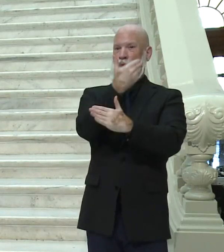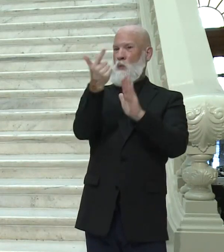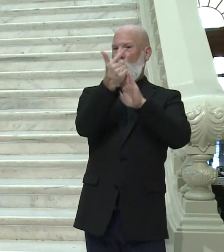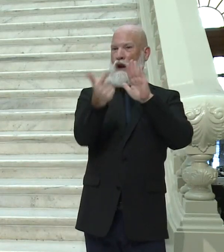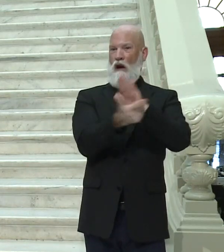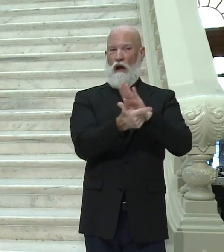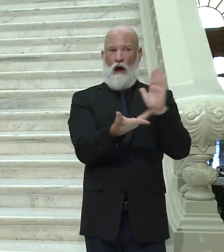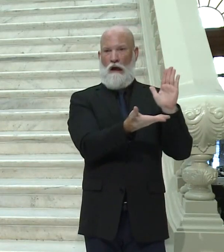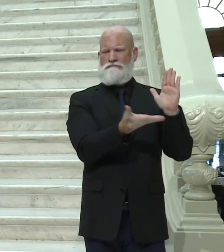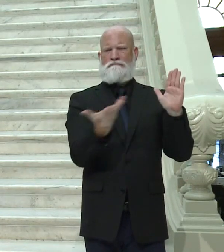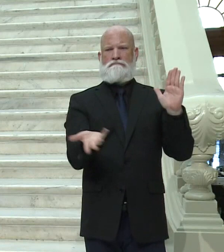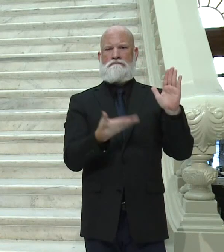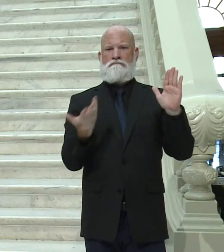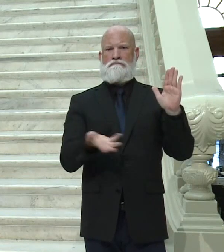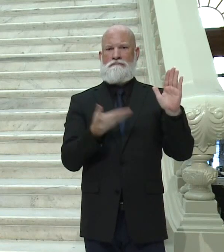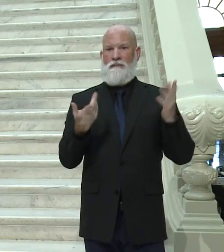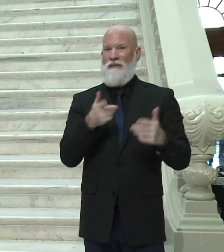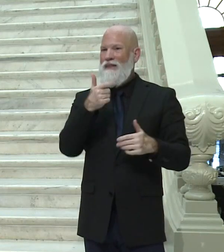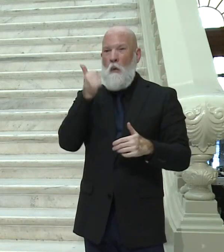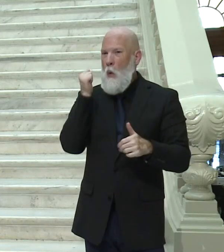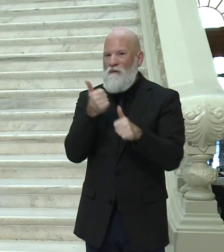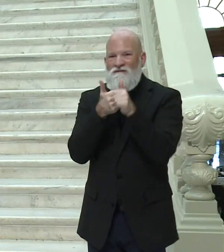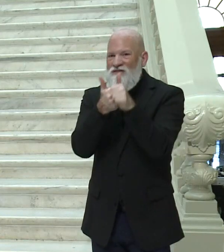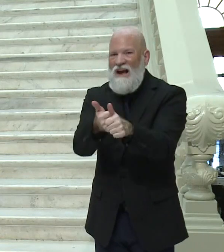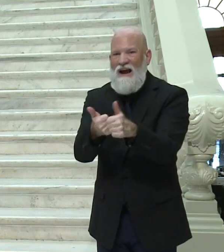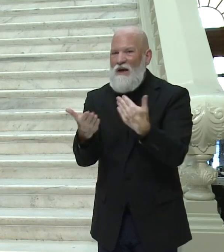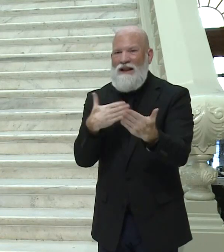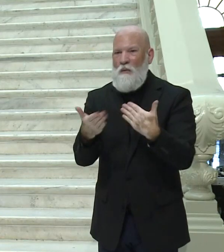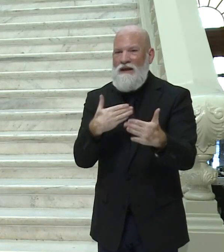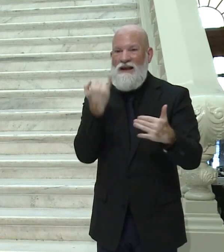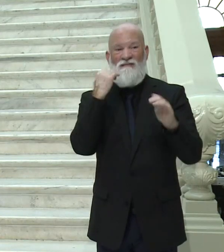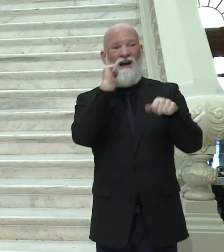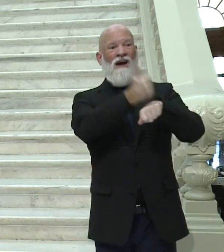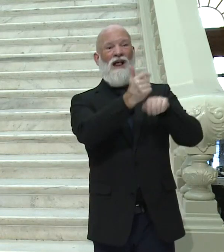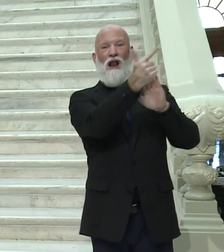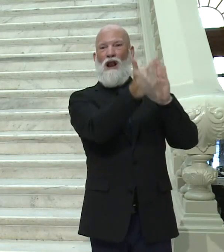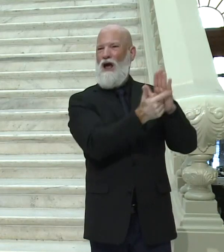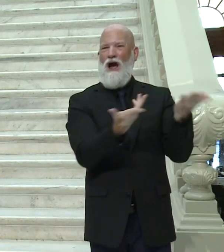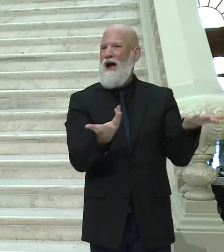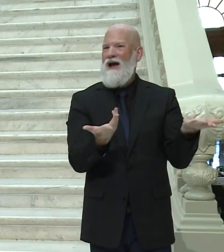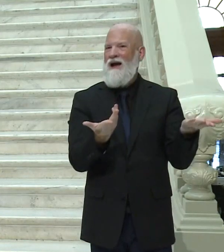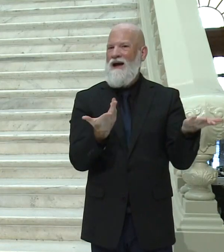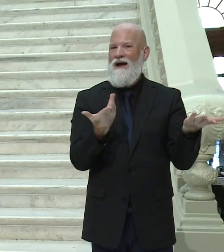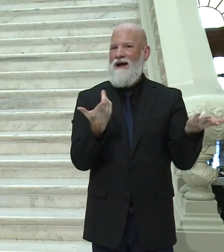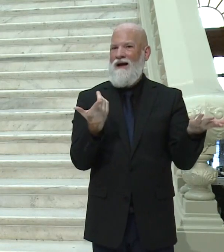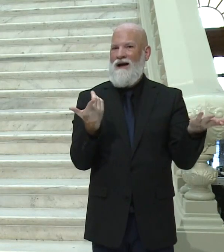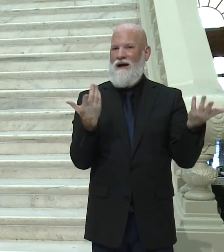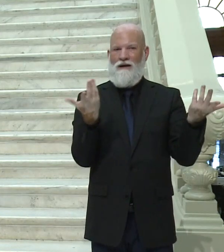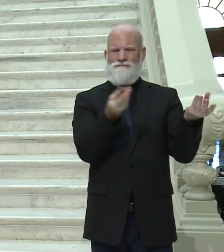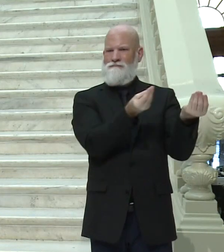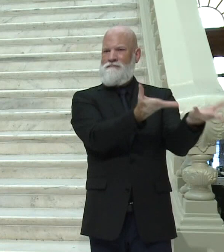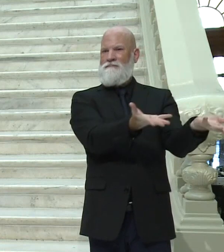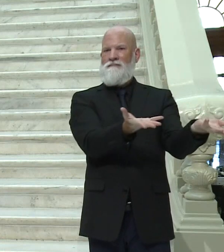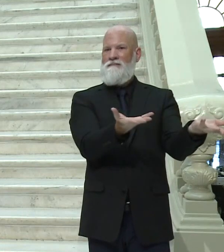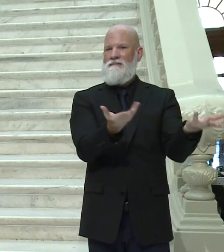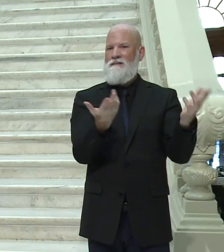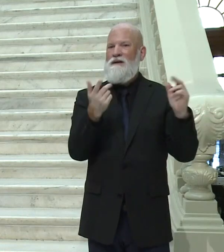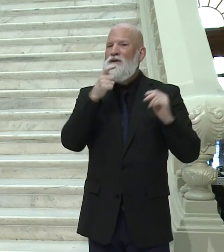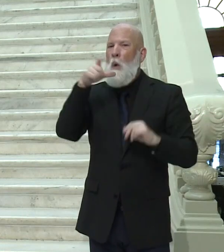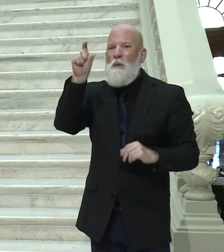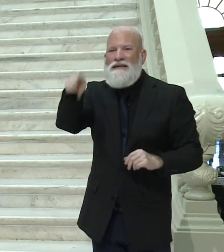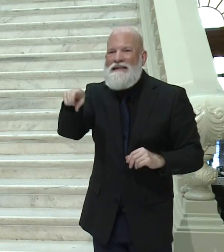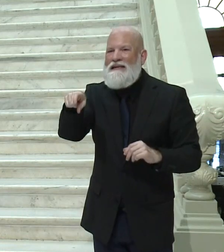that haven't enforced other orders, in my opinion, is a failed policy and we shouldn't have to ask people to do the right thing.